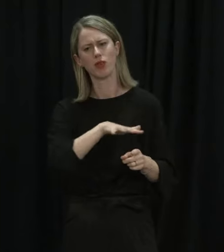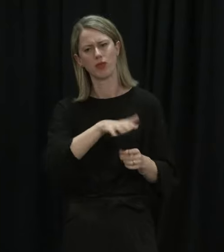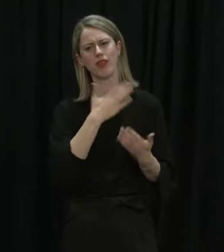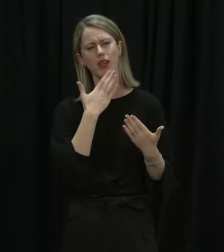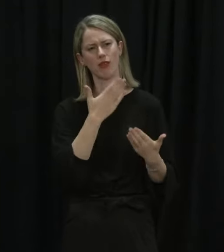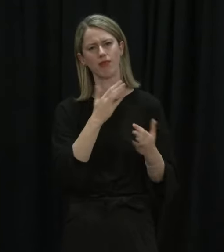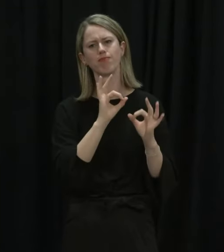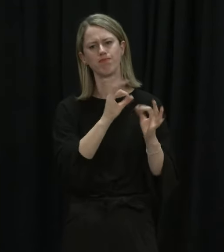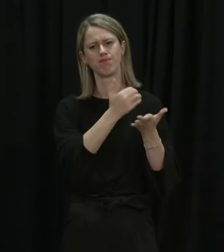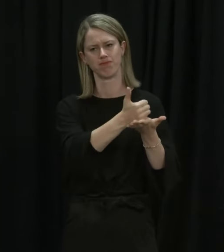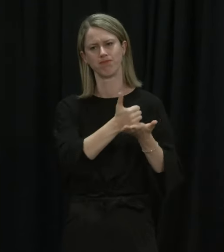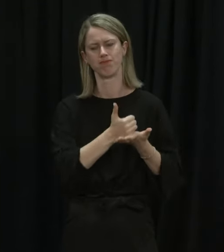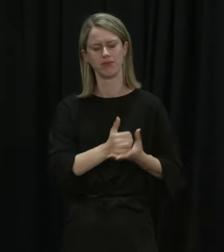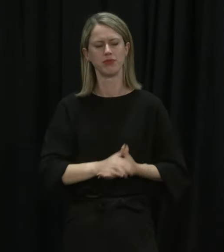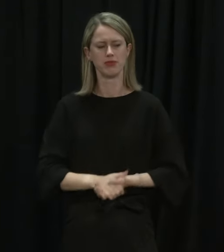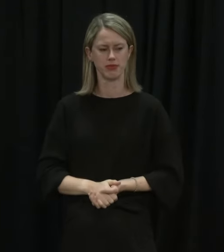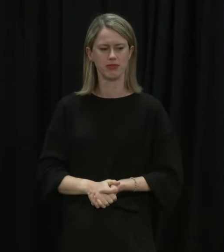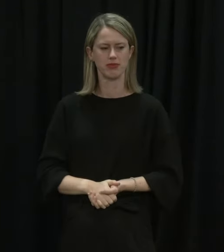excellent support.